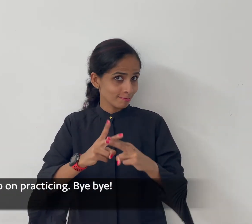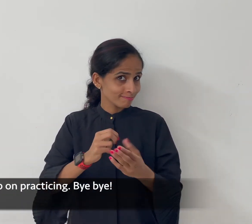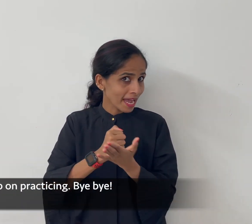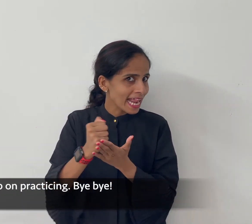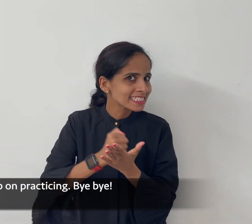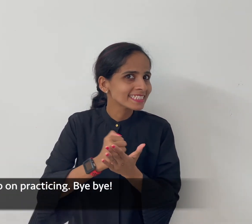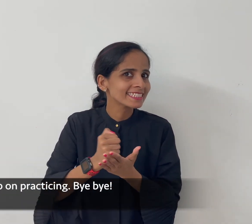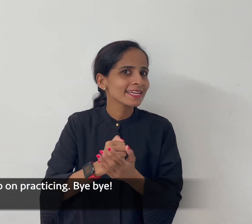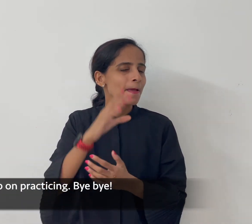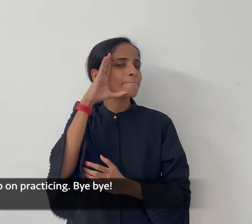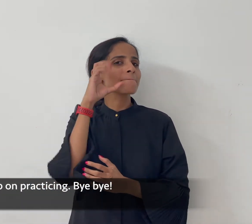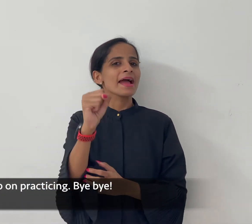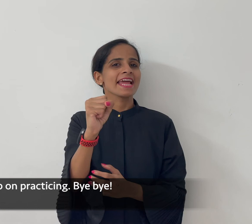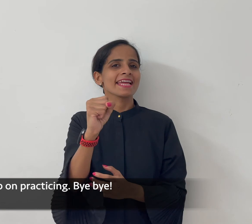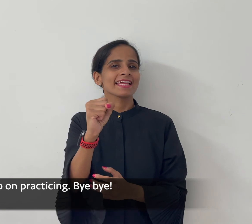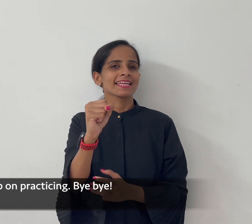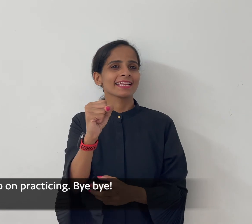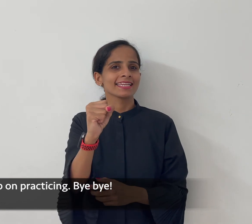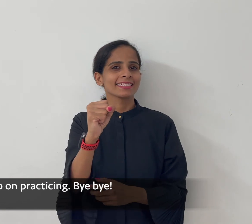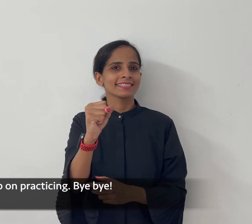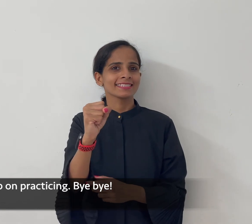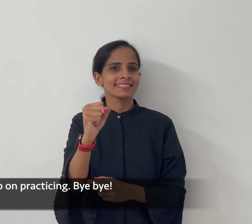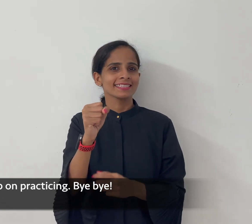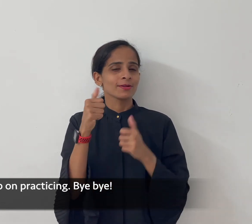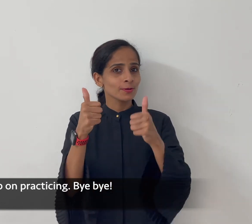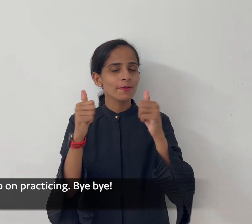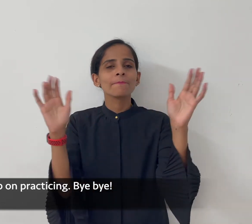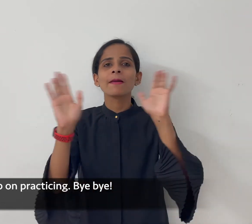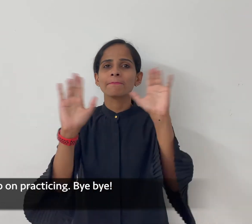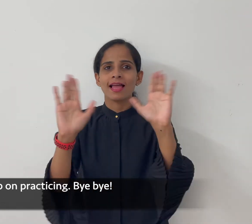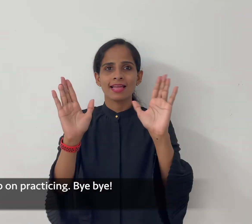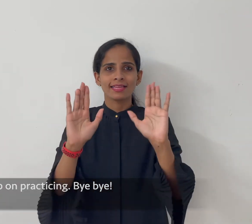remember to keep on practicing bye bye